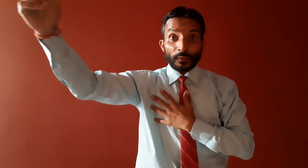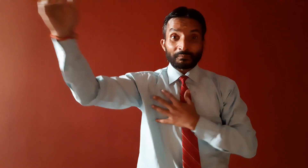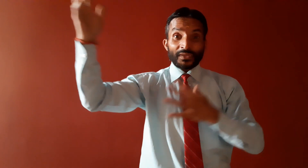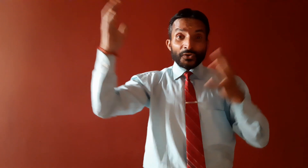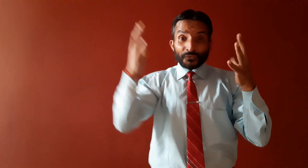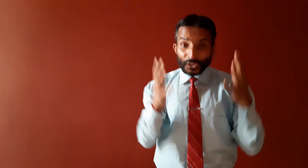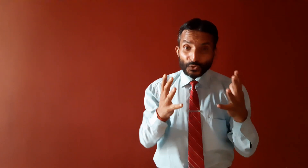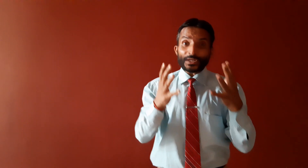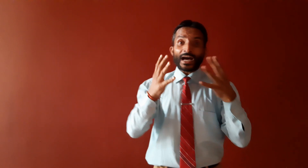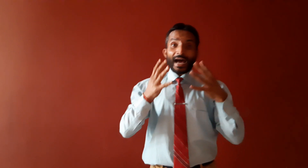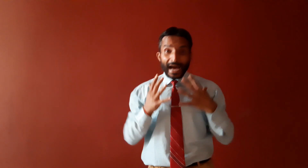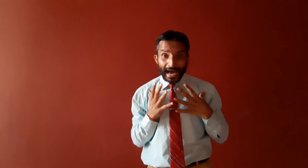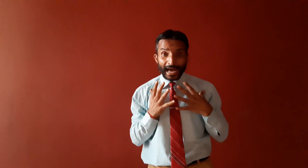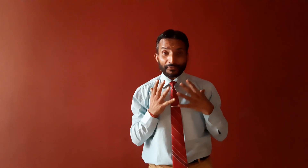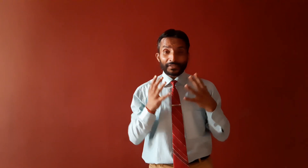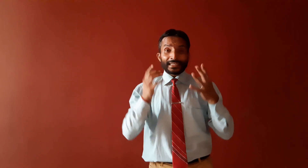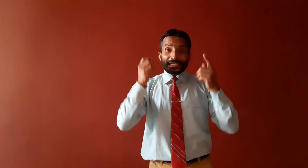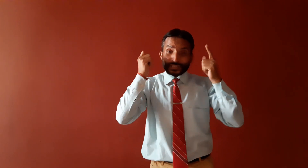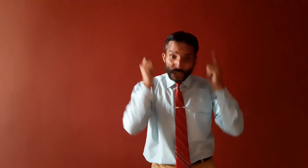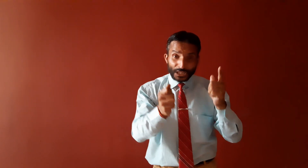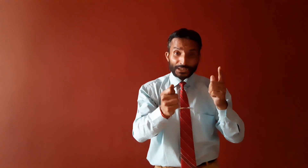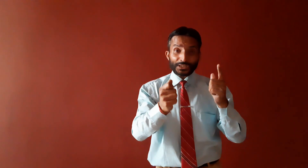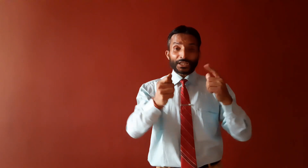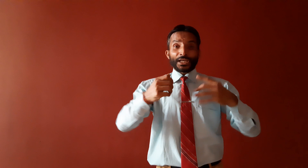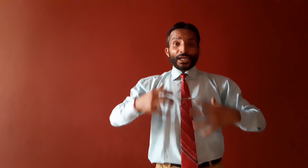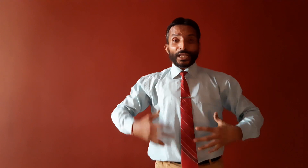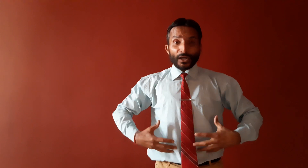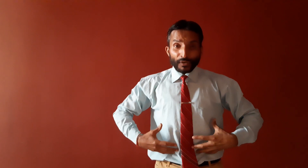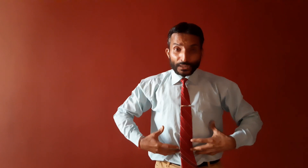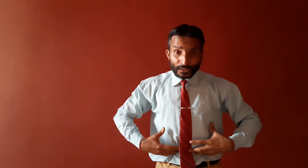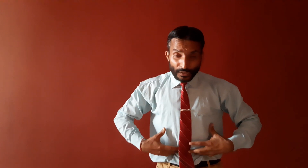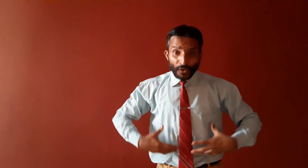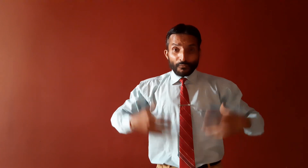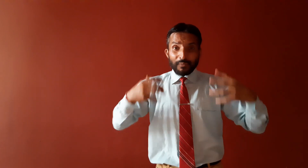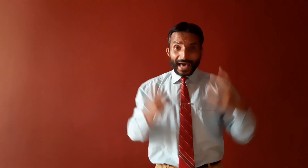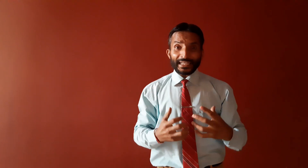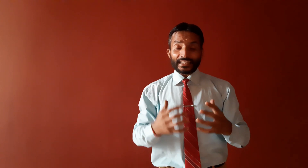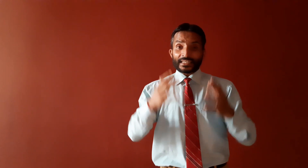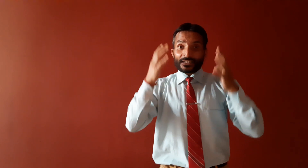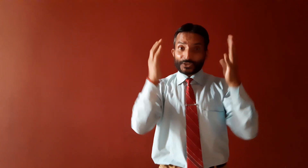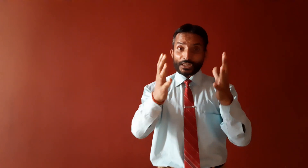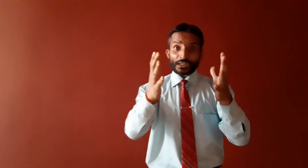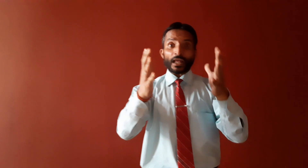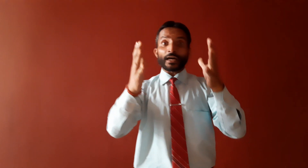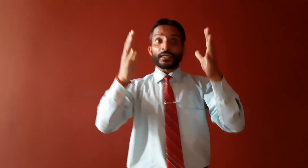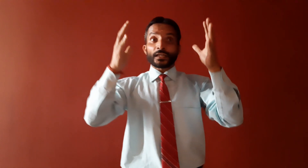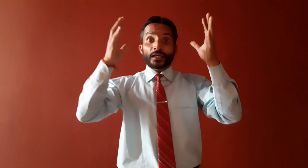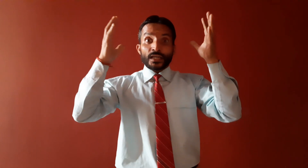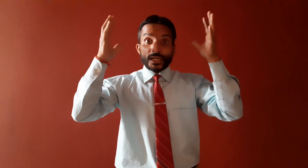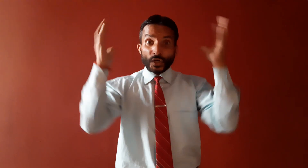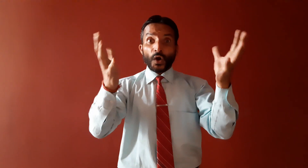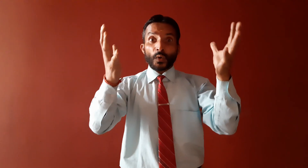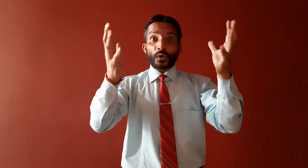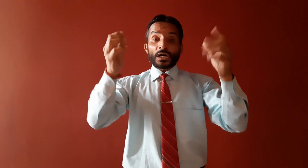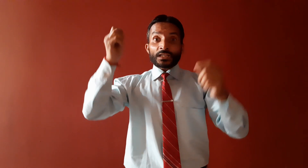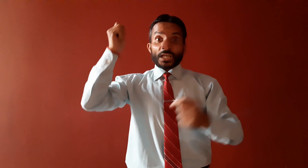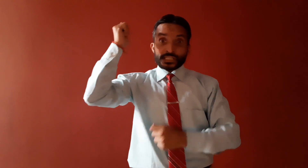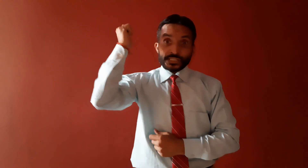We should have a thirst in our valley, just like a crow, thirsty